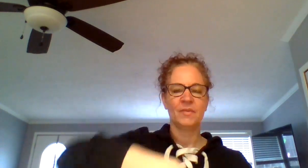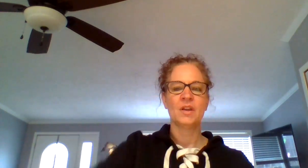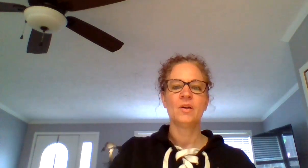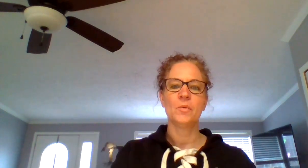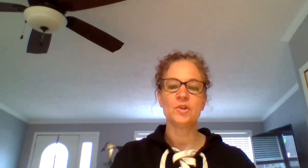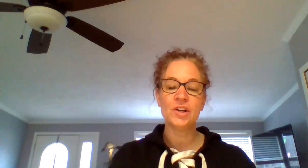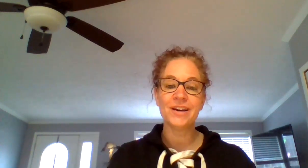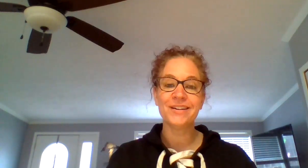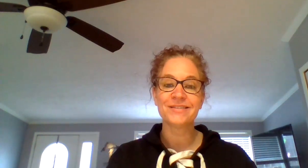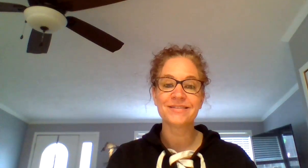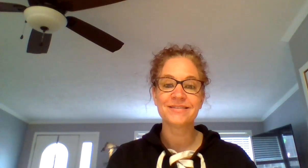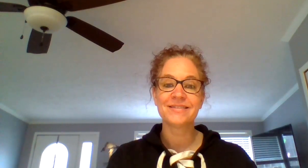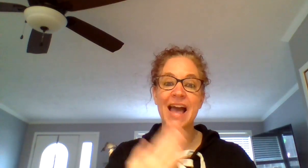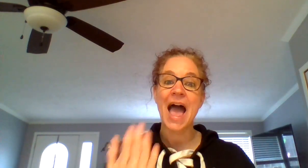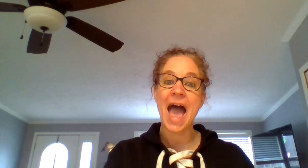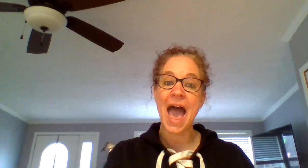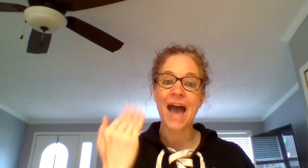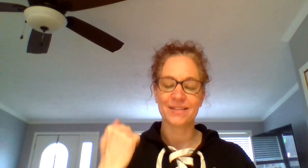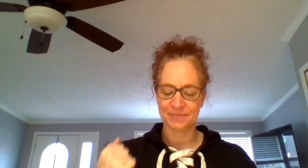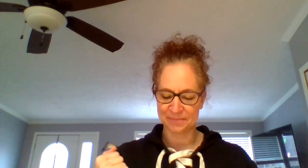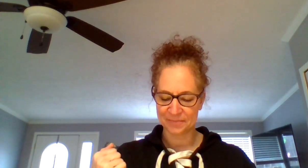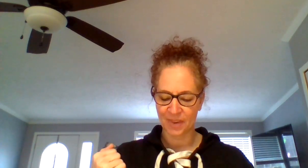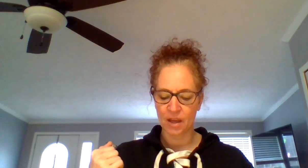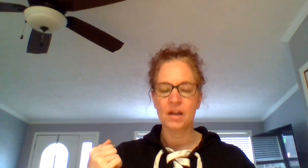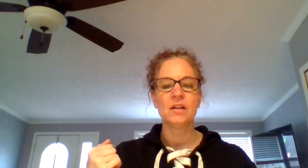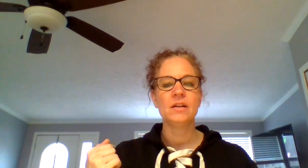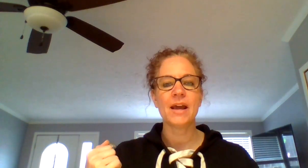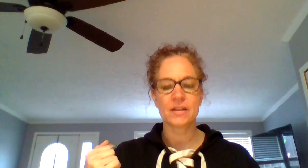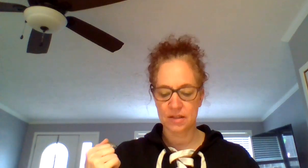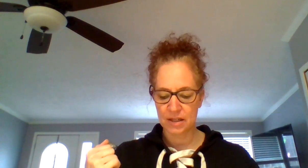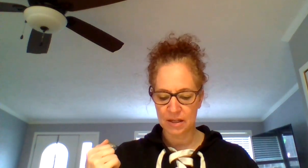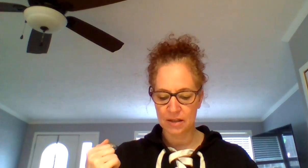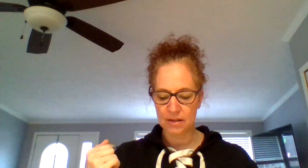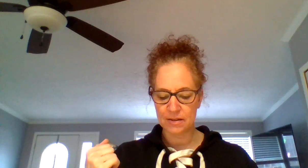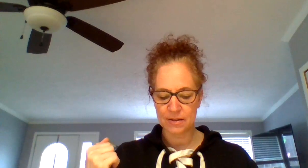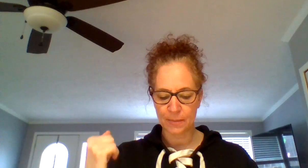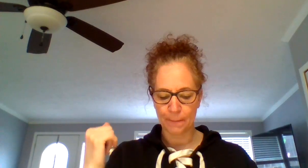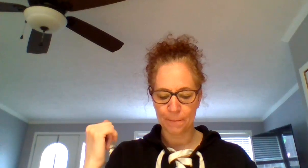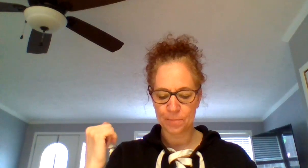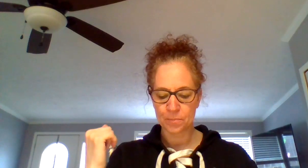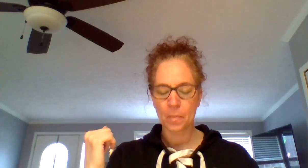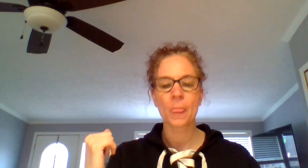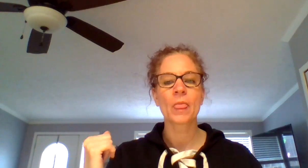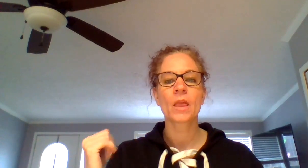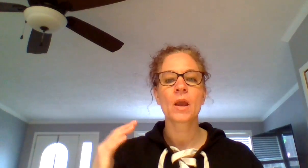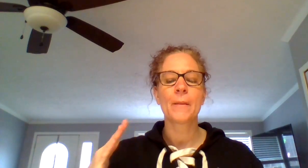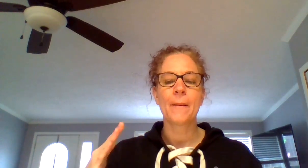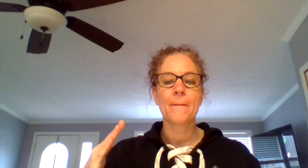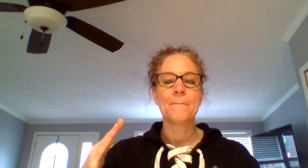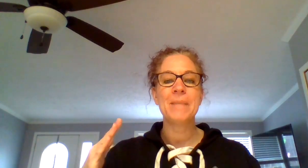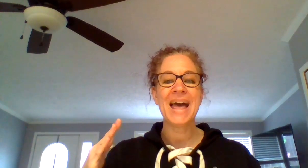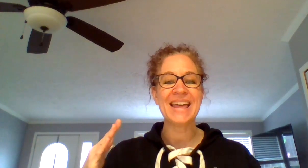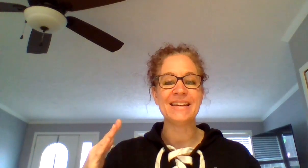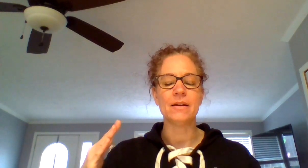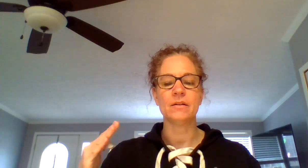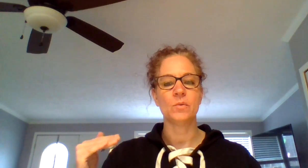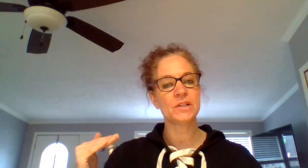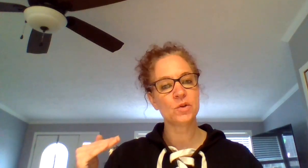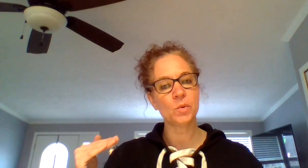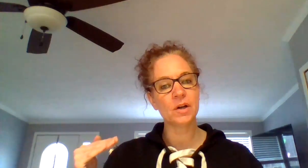What'd you hear? Ah. Next is pen. What's the word?